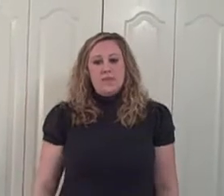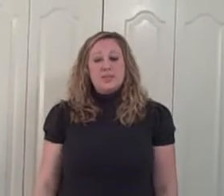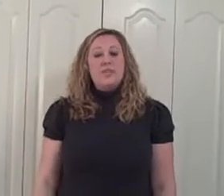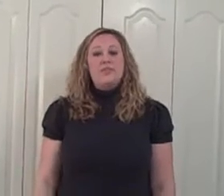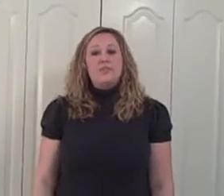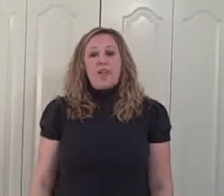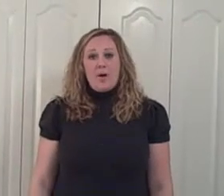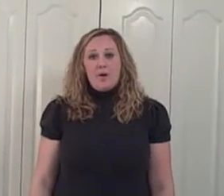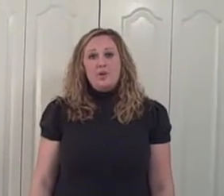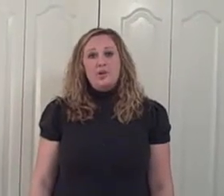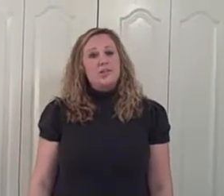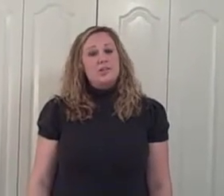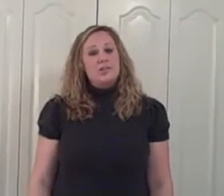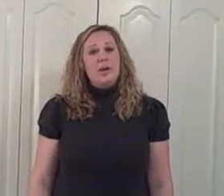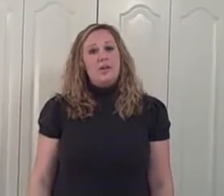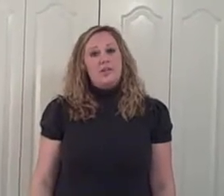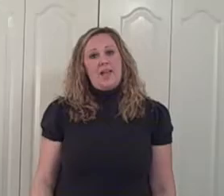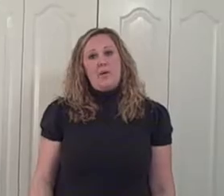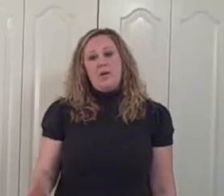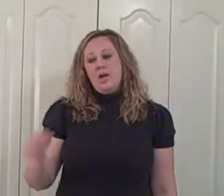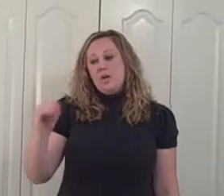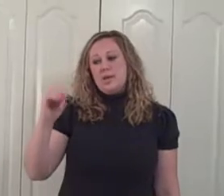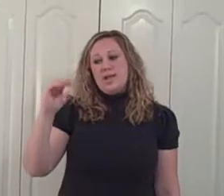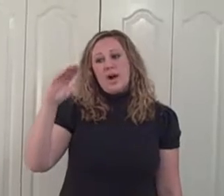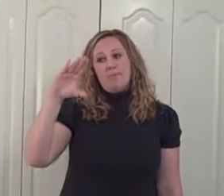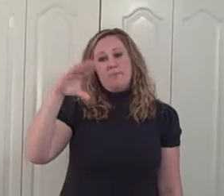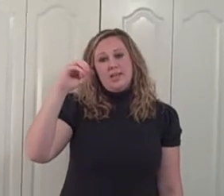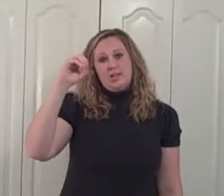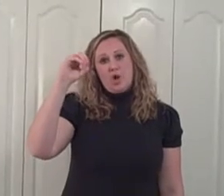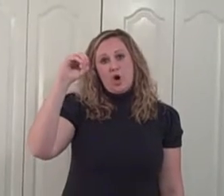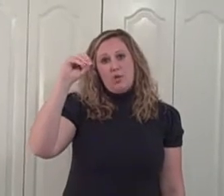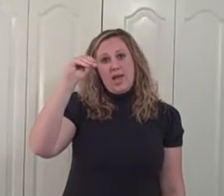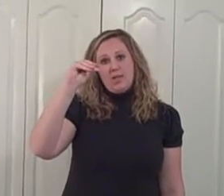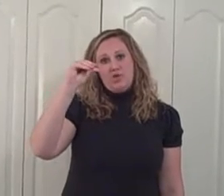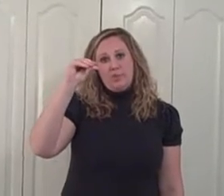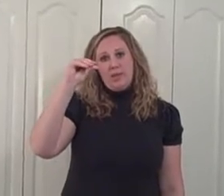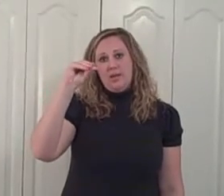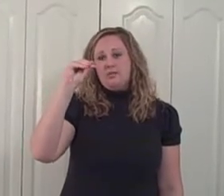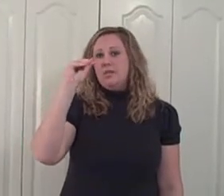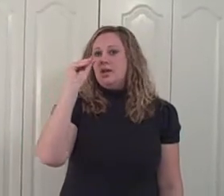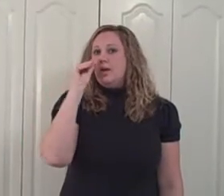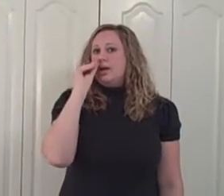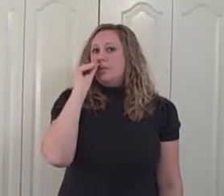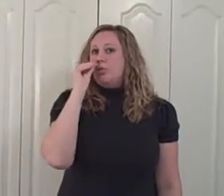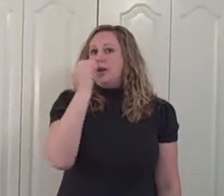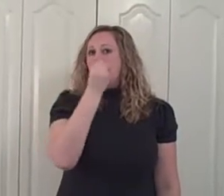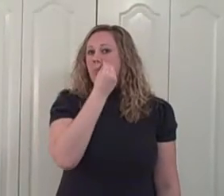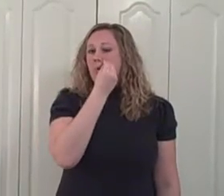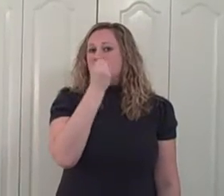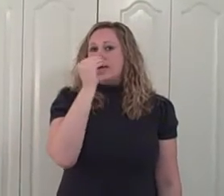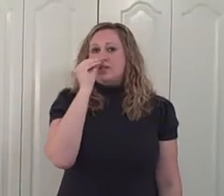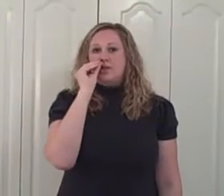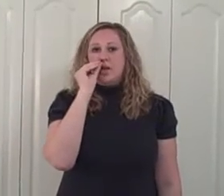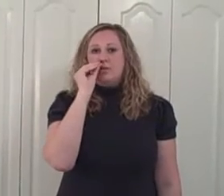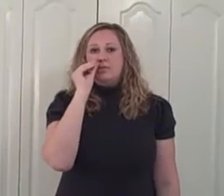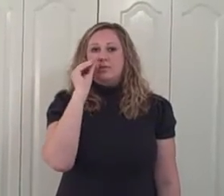Sign for flower. Looks like you're smelling a flower. We're going take our bent O handshape again and put it on both sides of your nose.